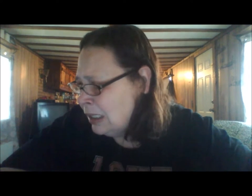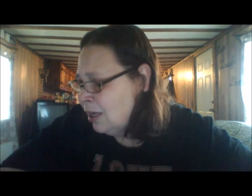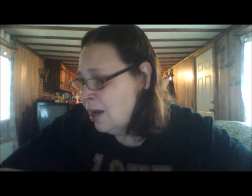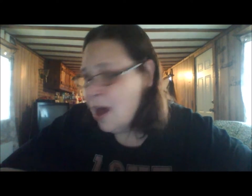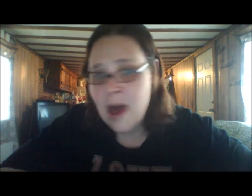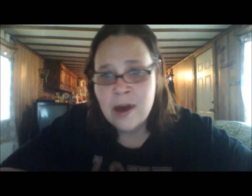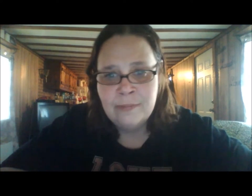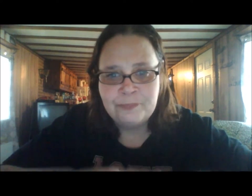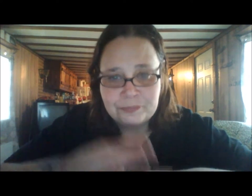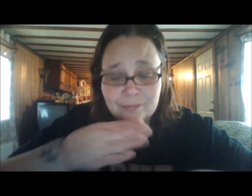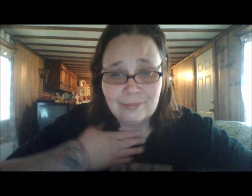Um,